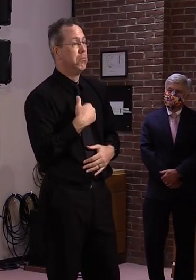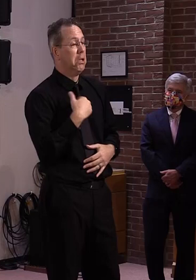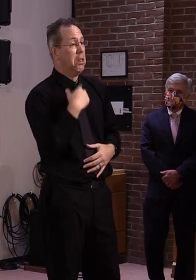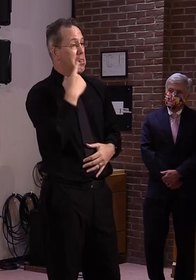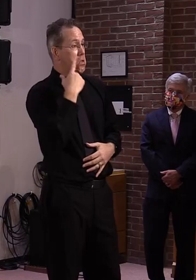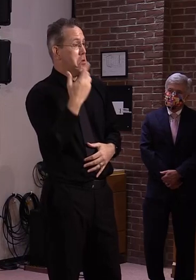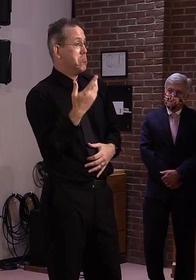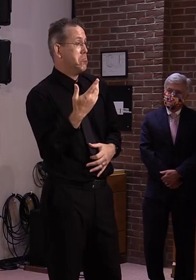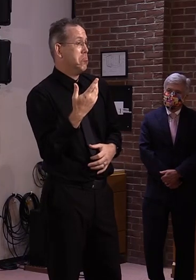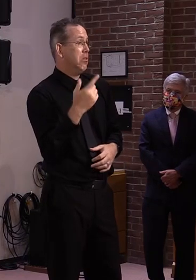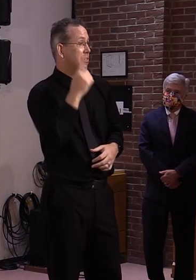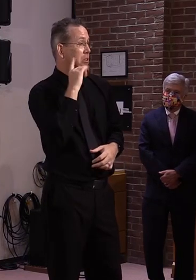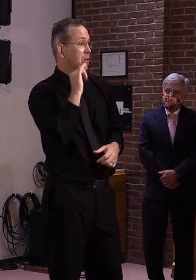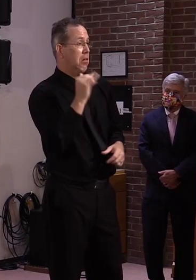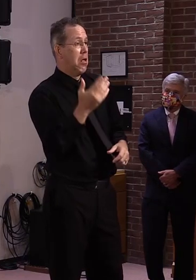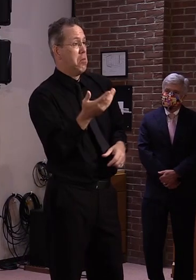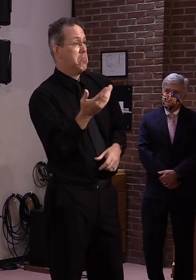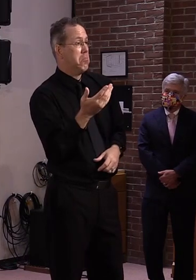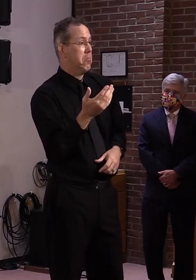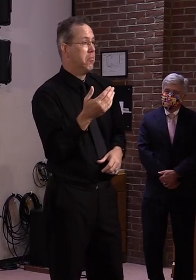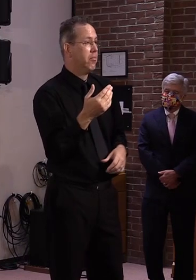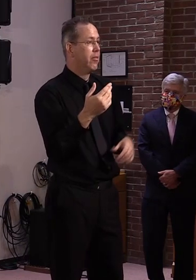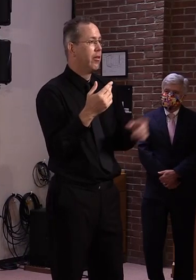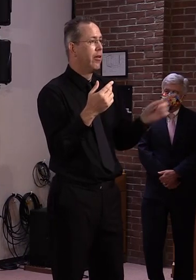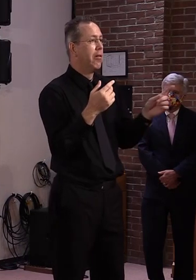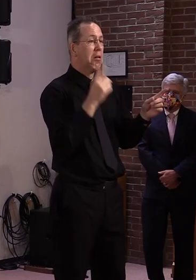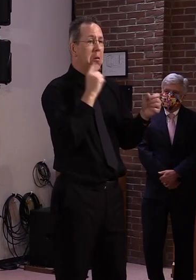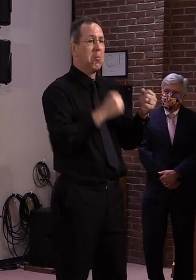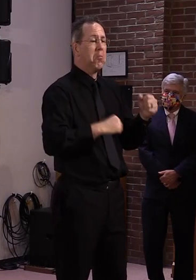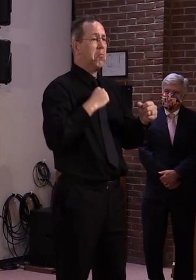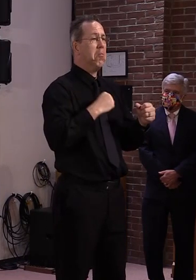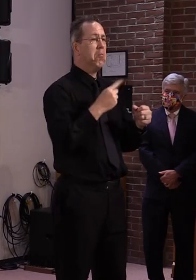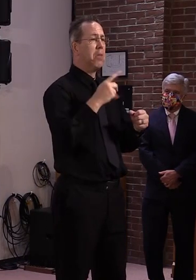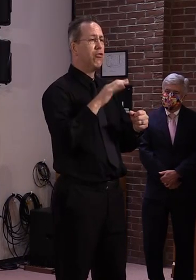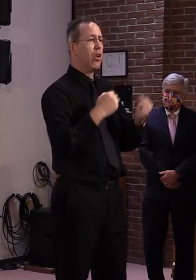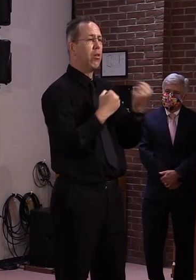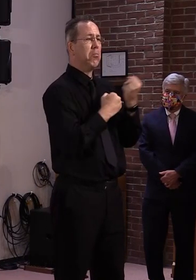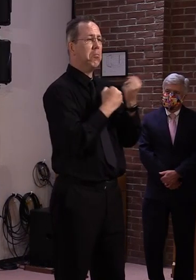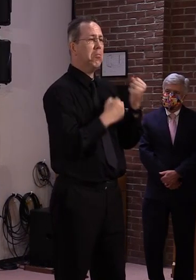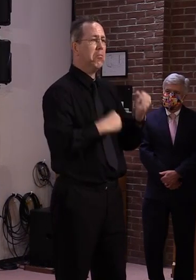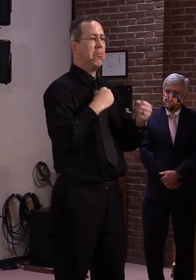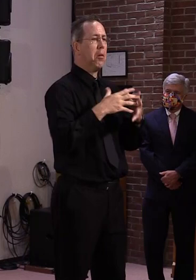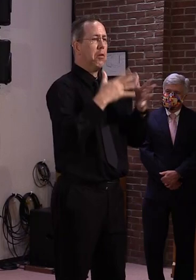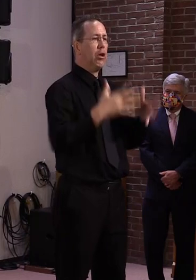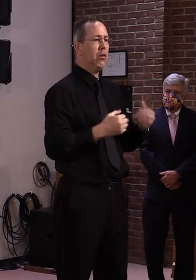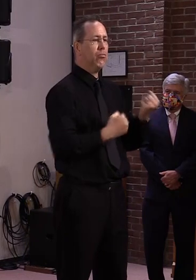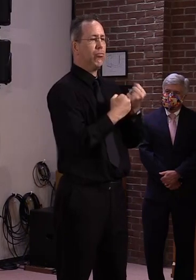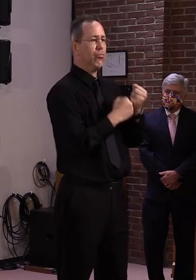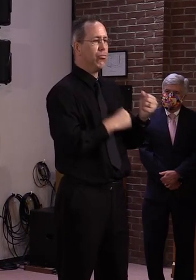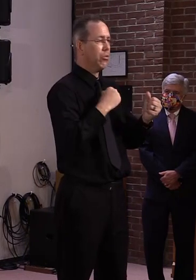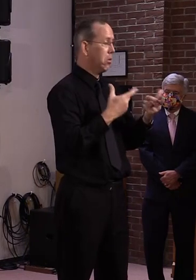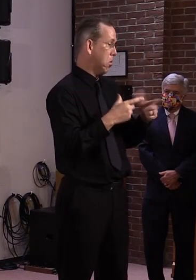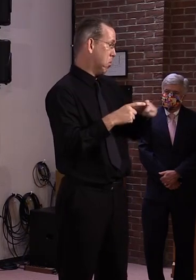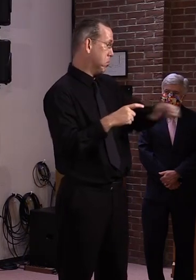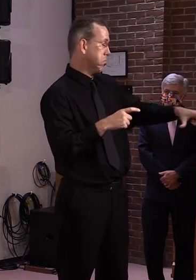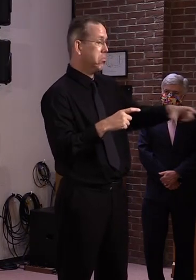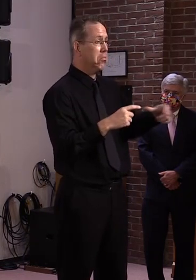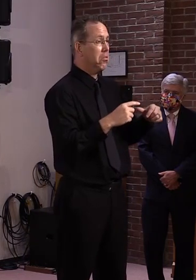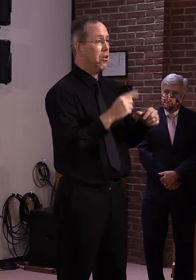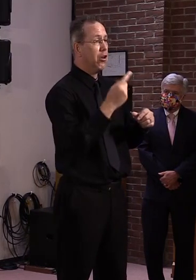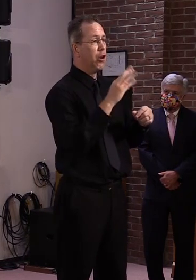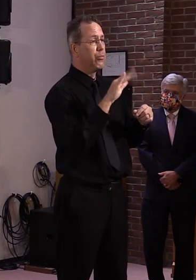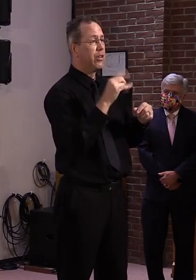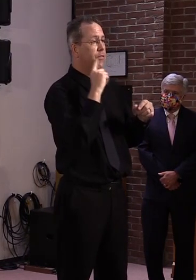we would consider it. I don't see why we wouldn't do something of that nature if they if they saw fit to pass it.